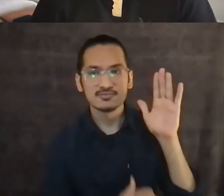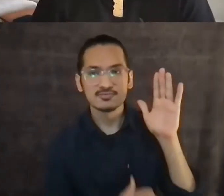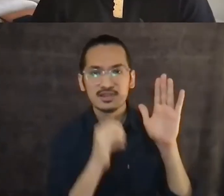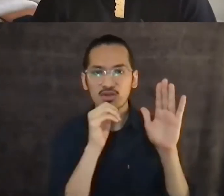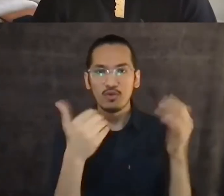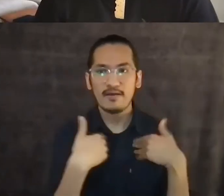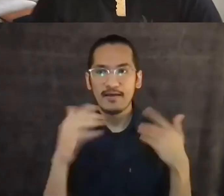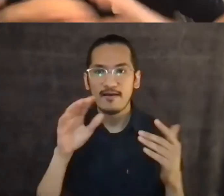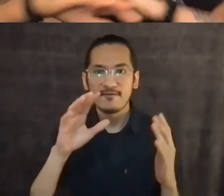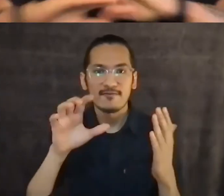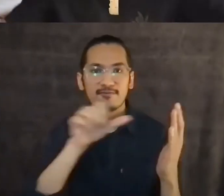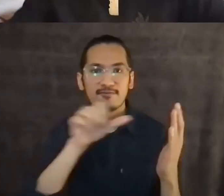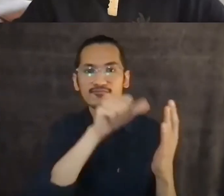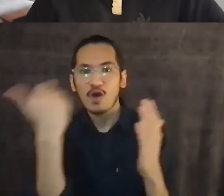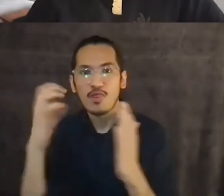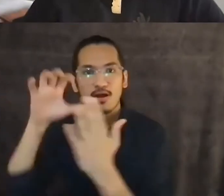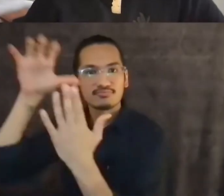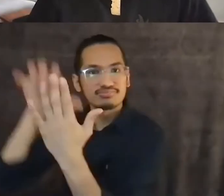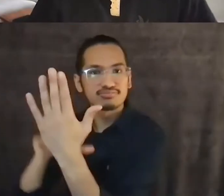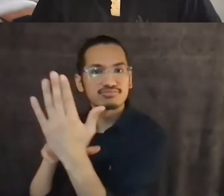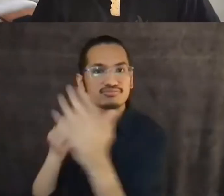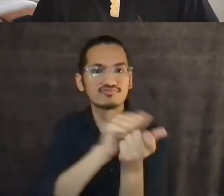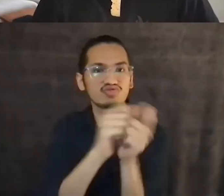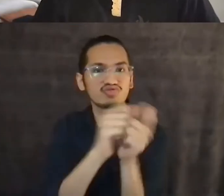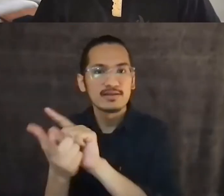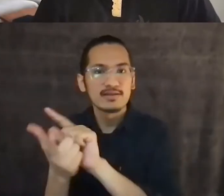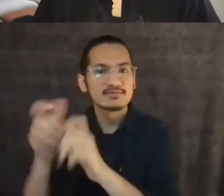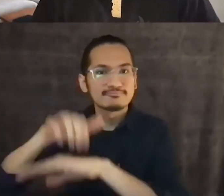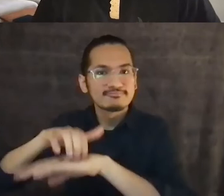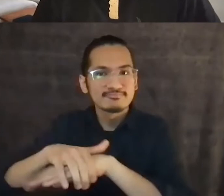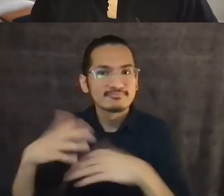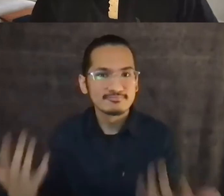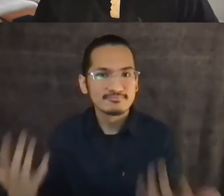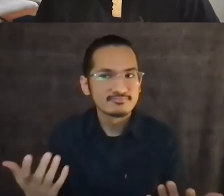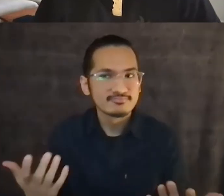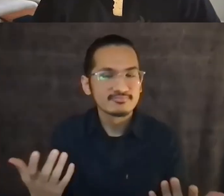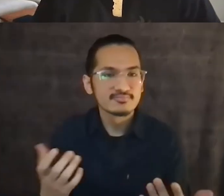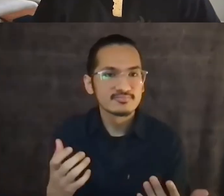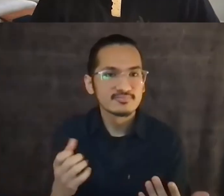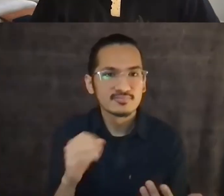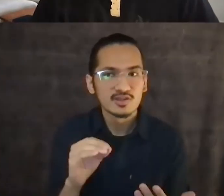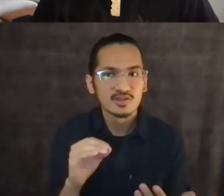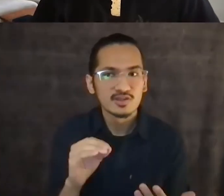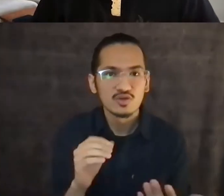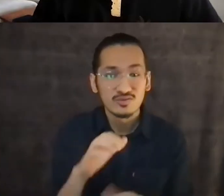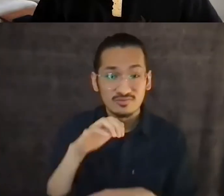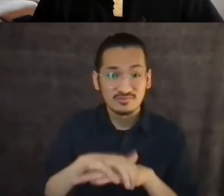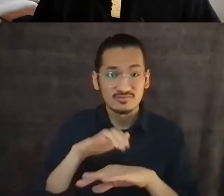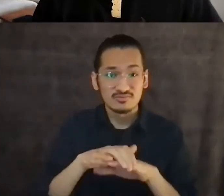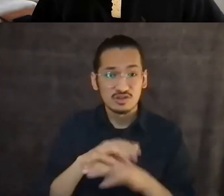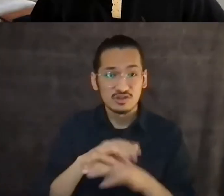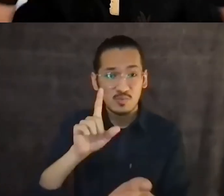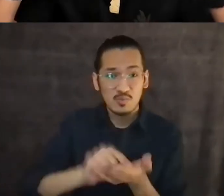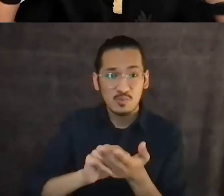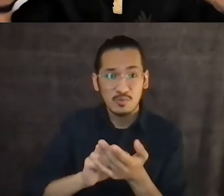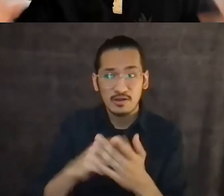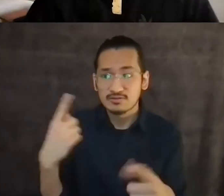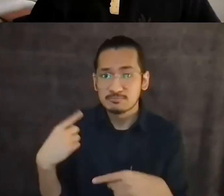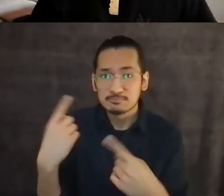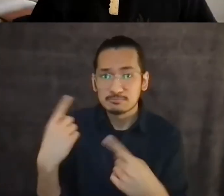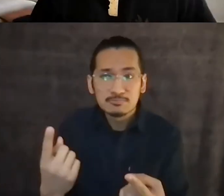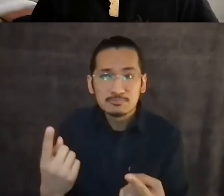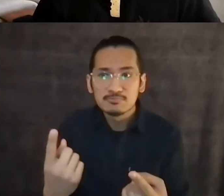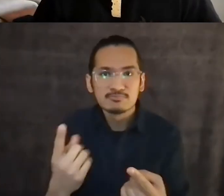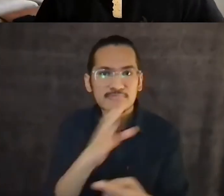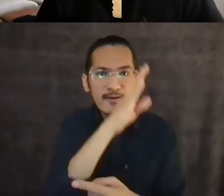thought, oh, this is to be a huge fight because this has never been done before. No press, no English press has ever allowed you to just put a whole block of a foreign